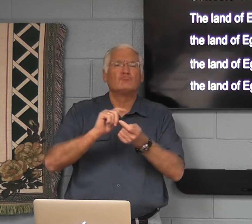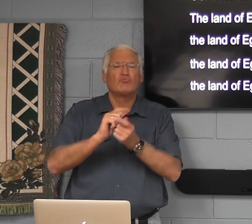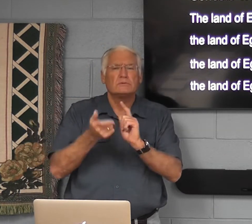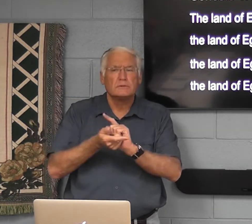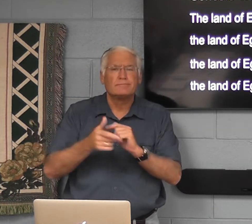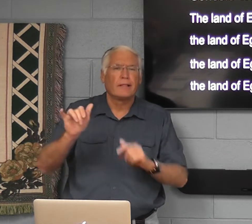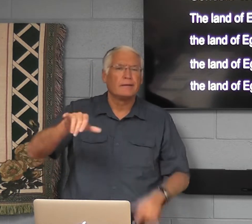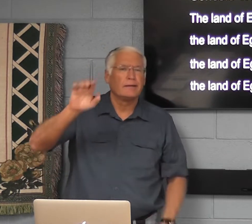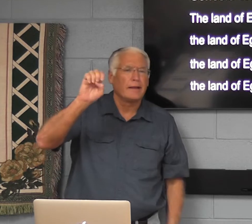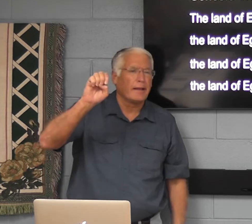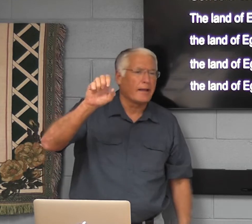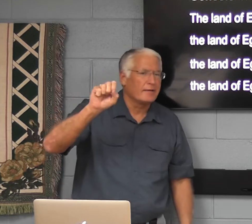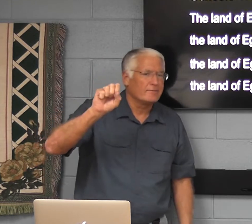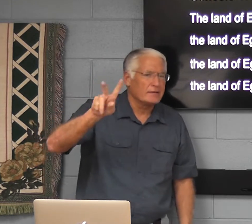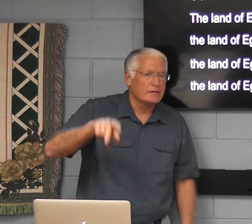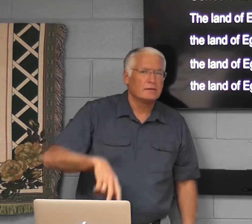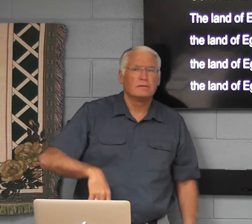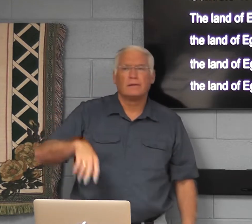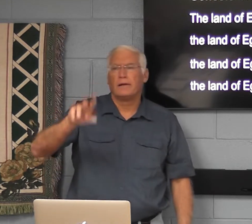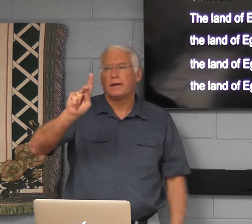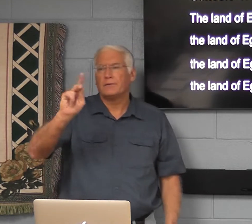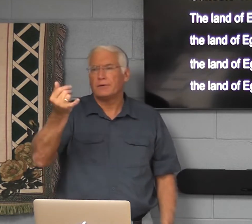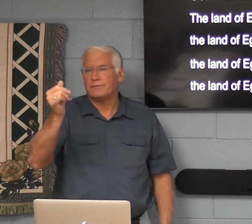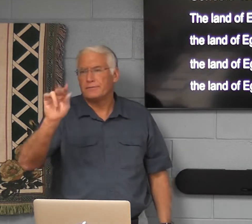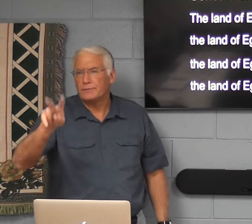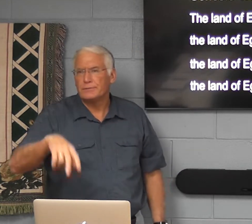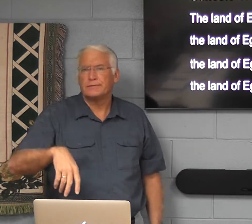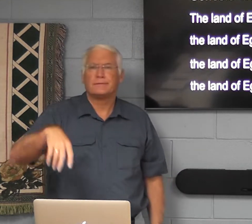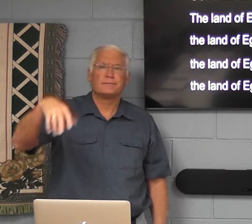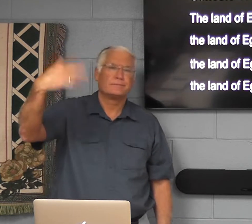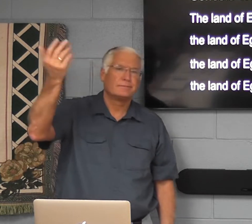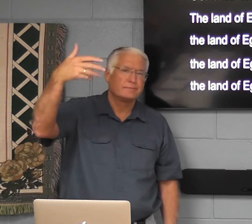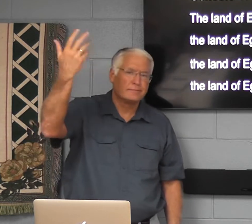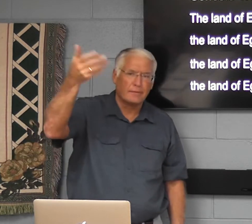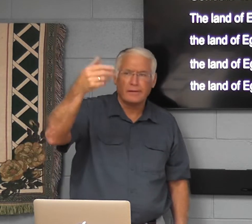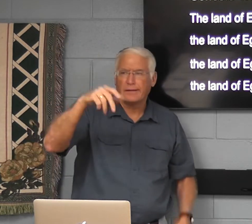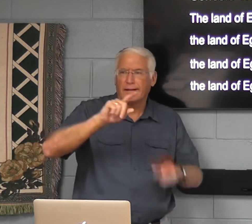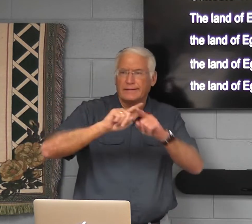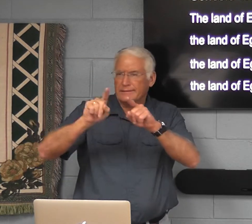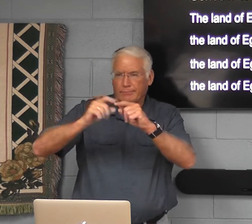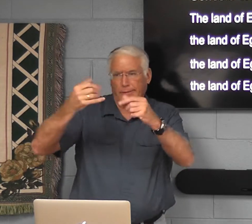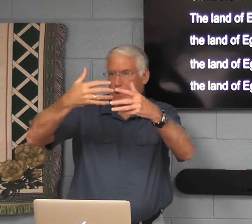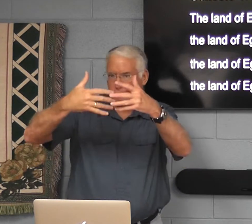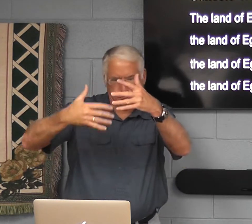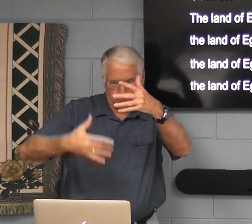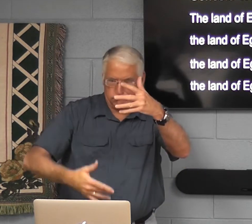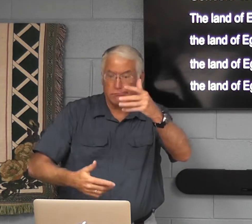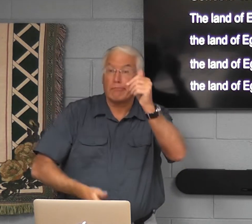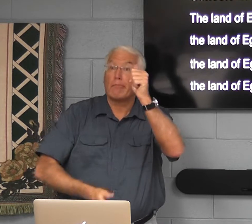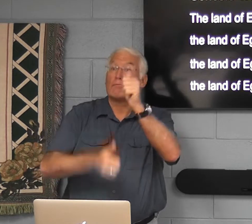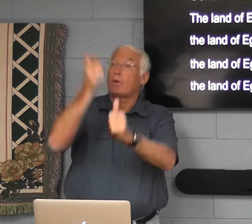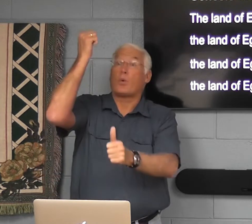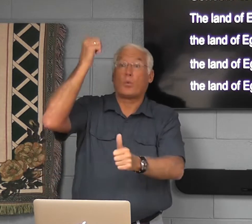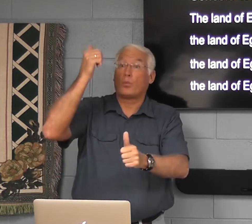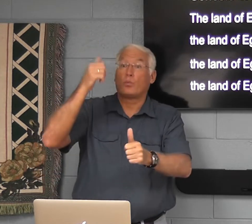There's other Bible translation like the ESV, the KJB just very